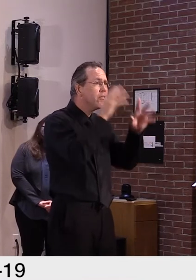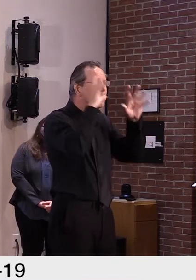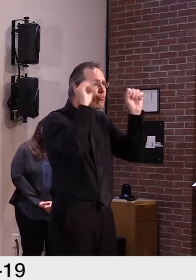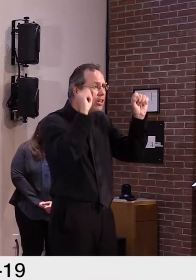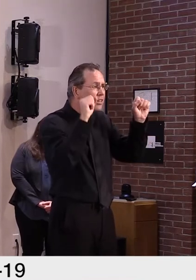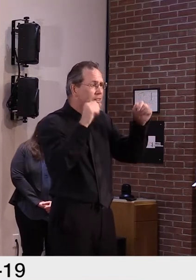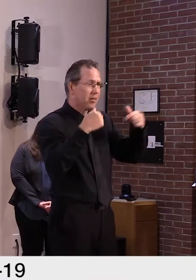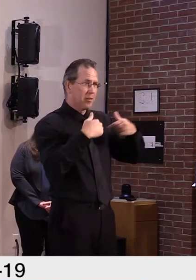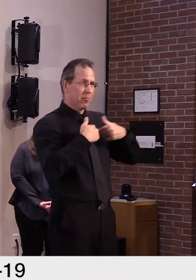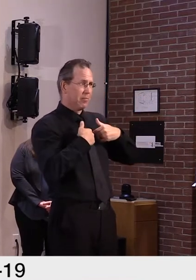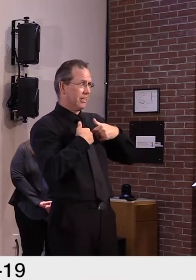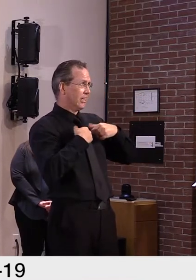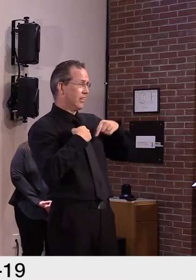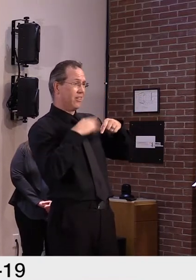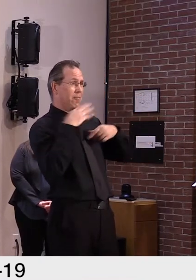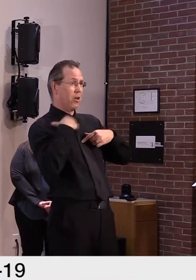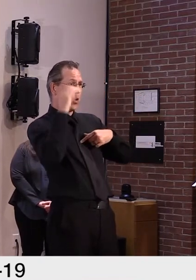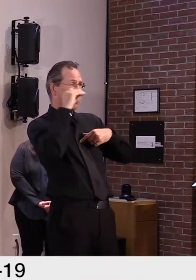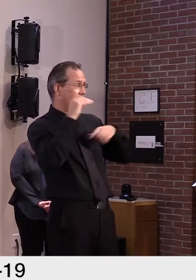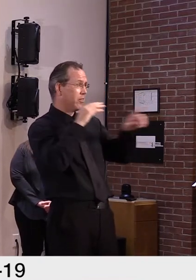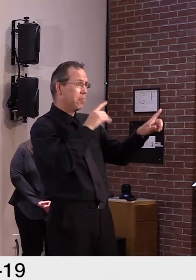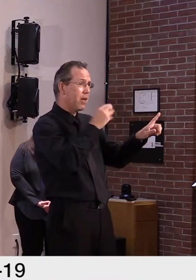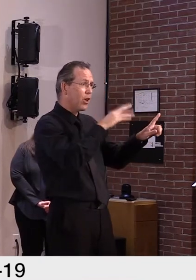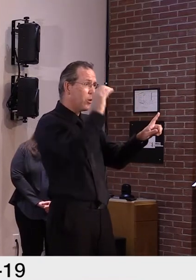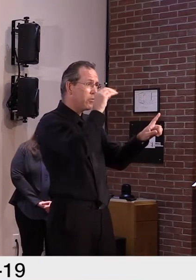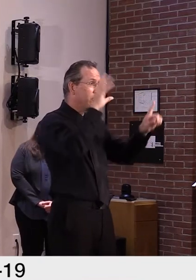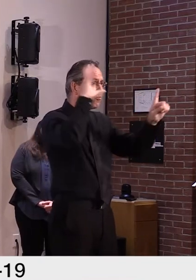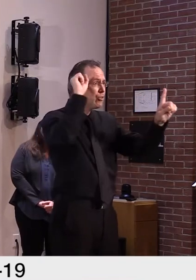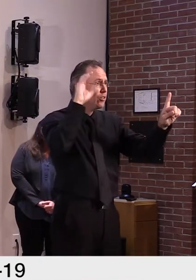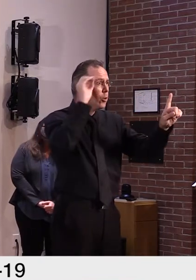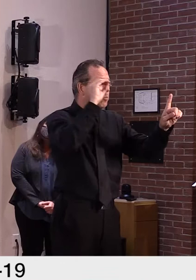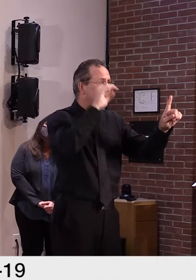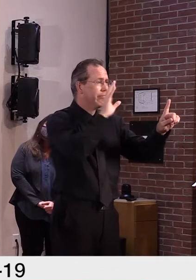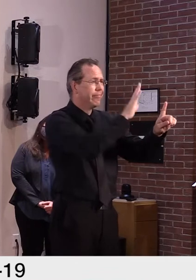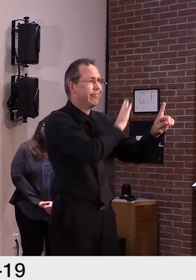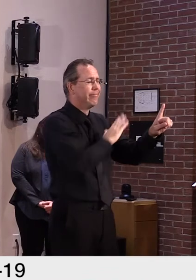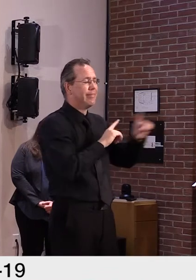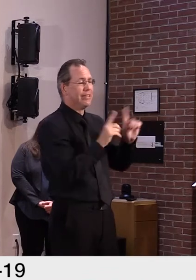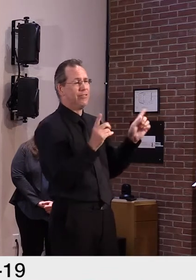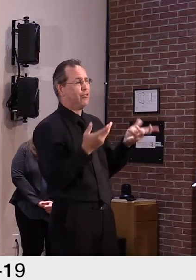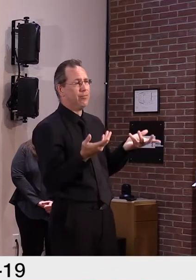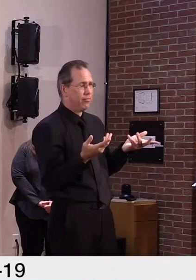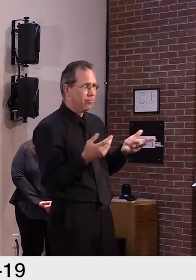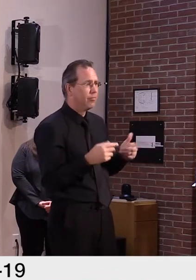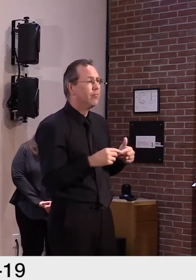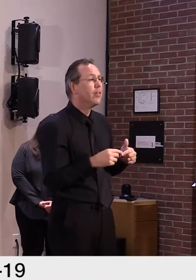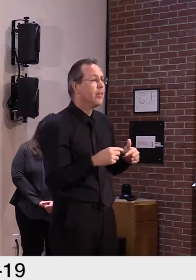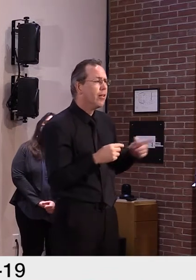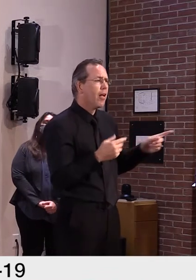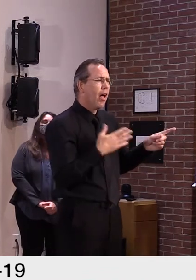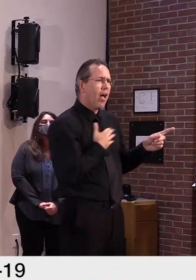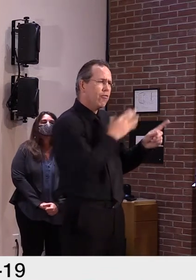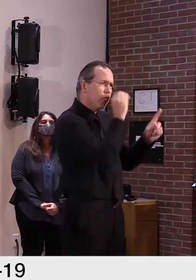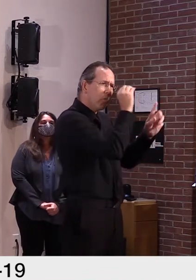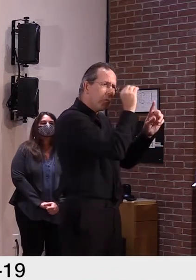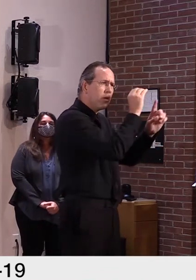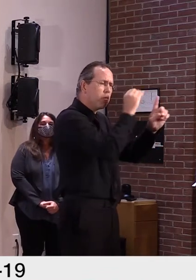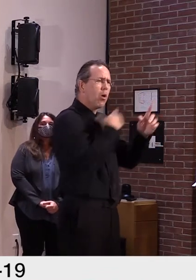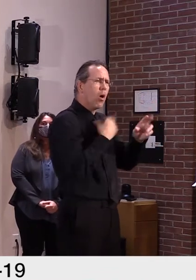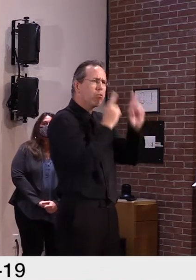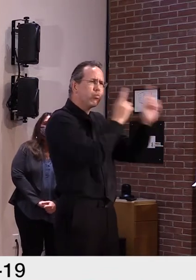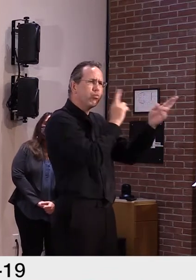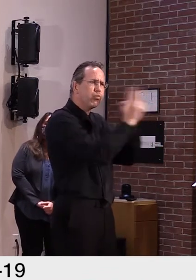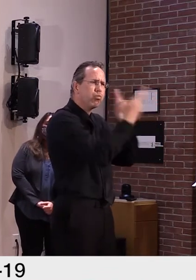sometimes those who complain the most don't always vote. And I would say, now's your chance. There's no really,